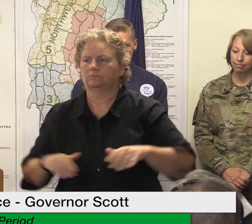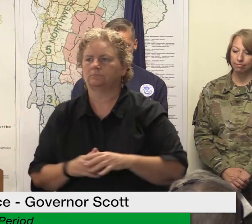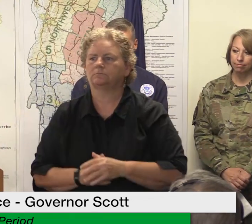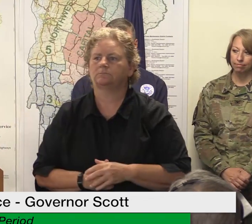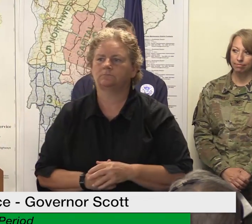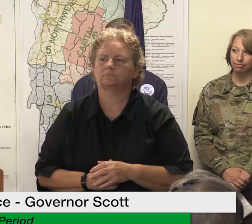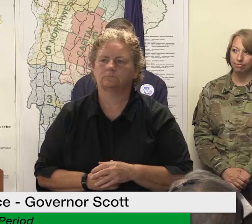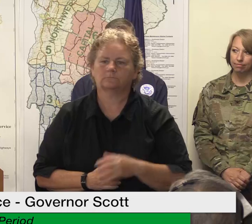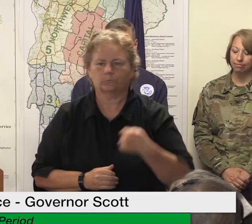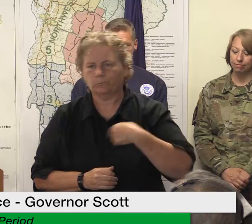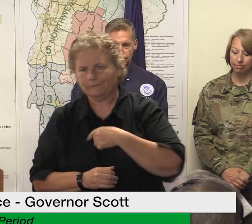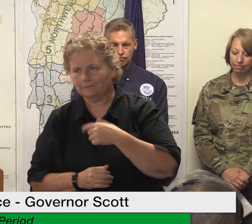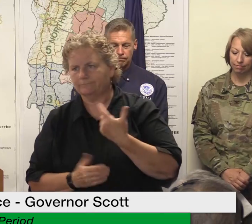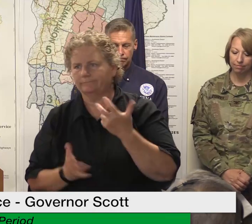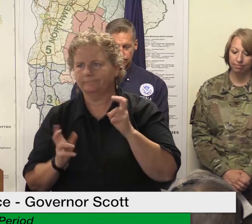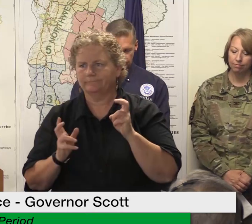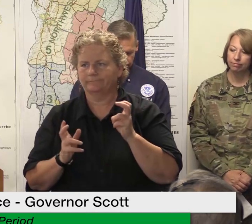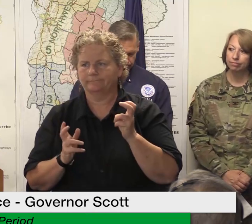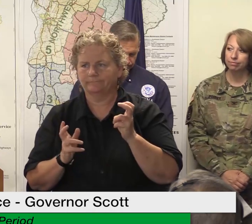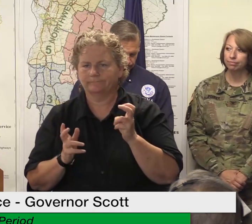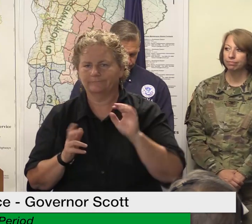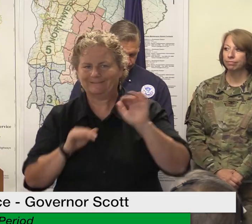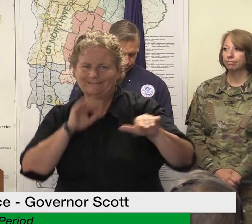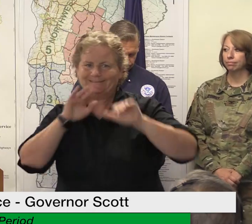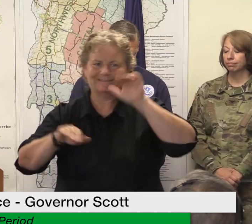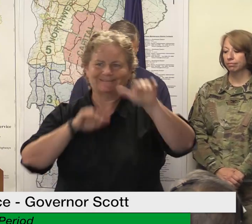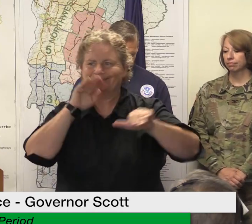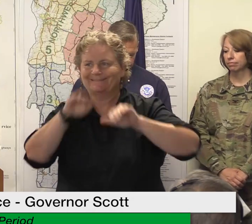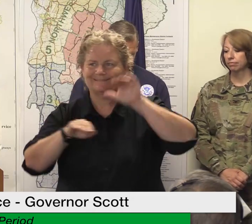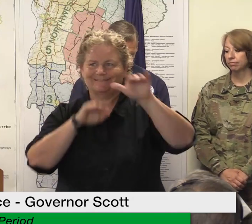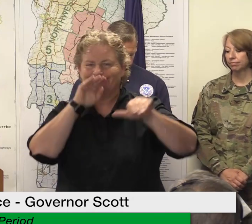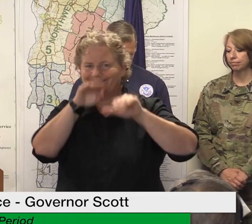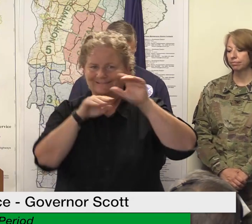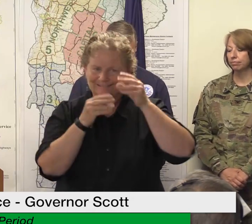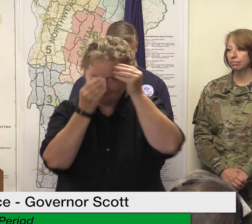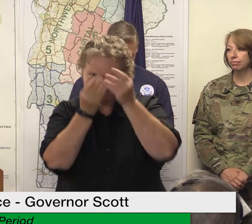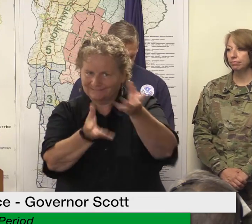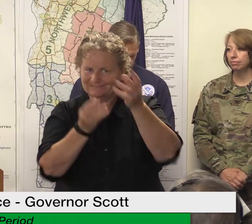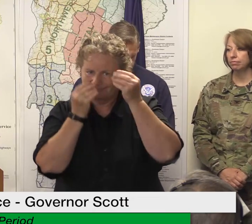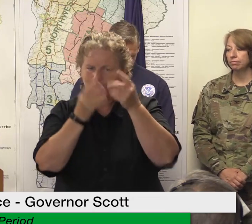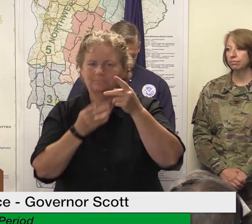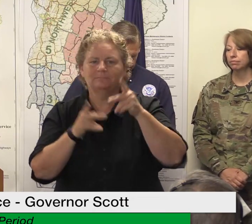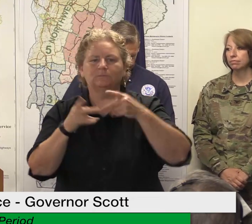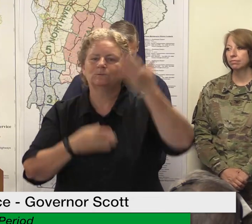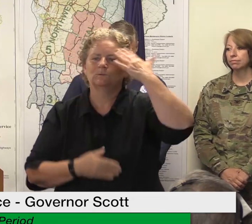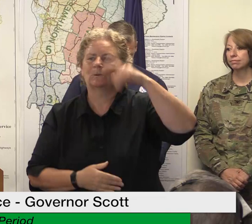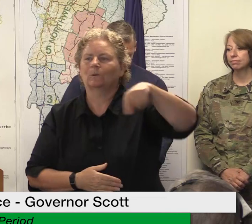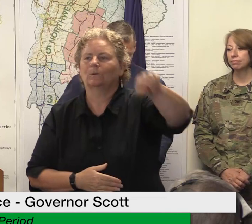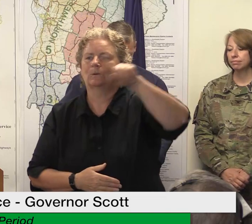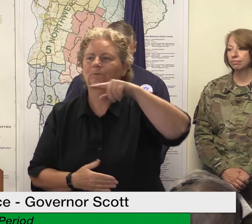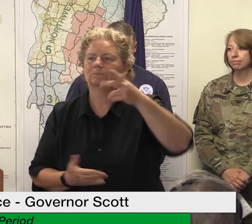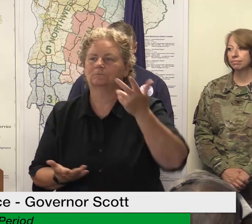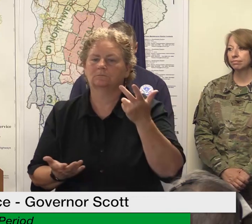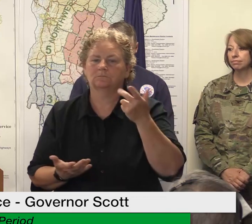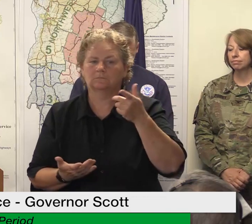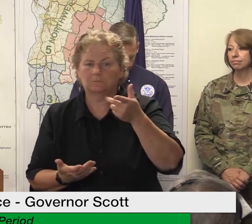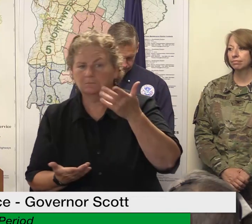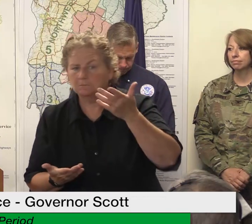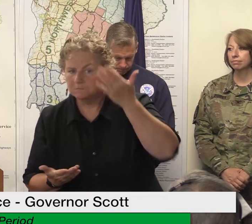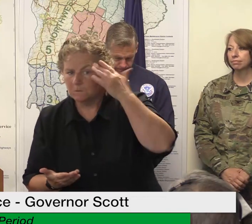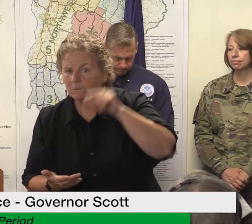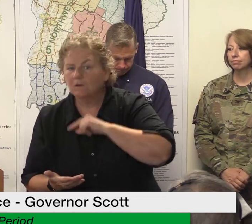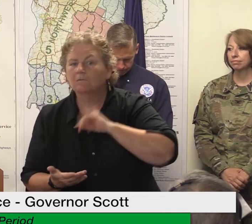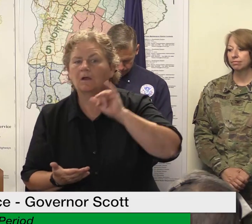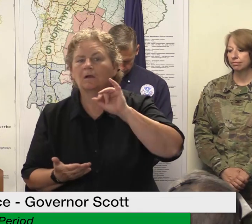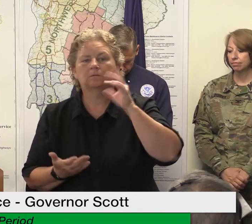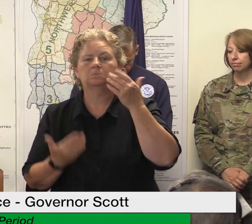the understanding that you should report and there are many things that qualify and again if you don't need it yourself